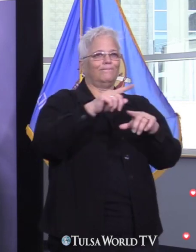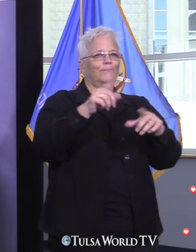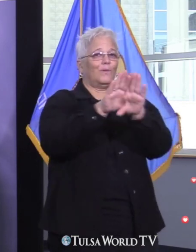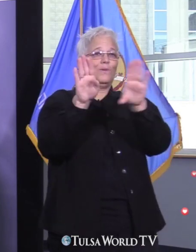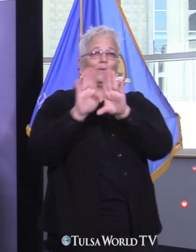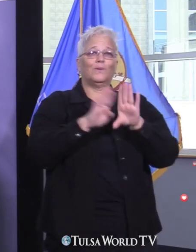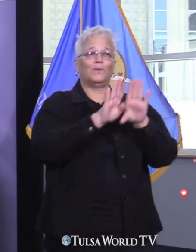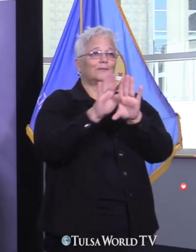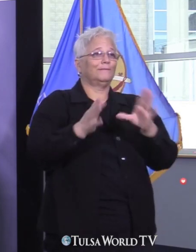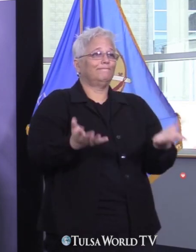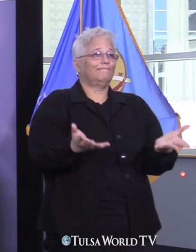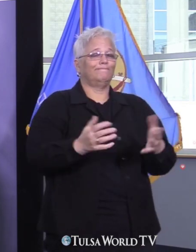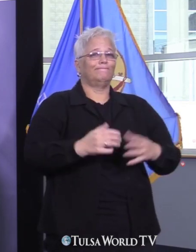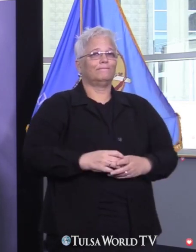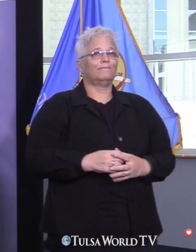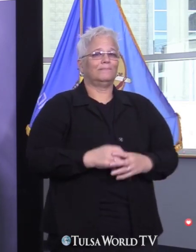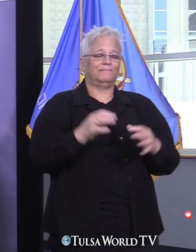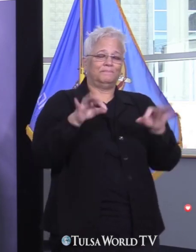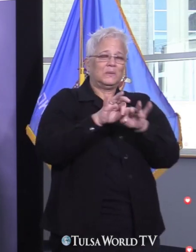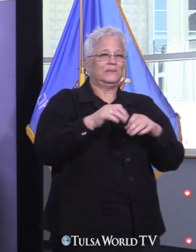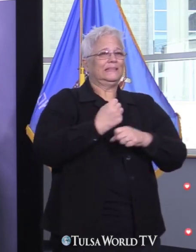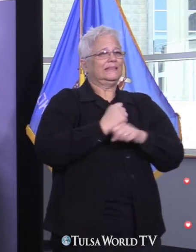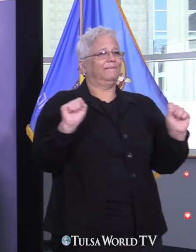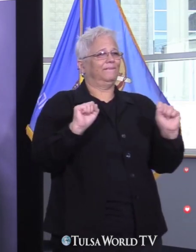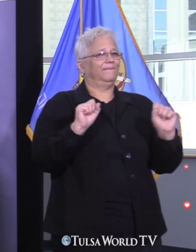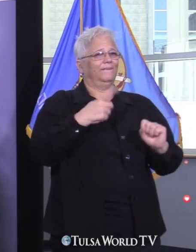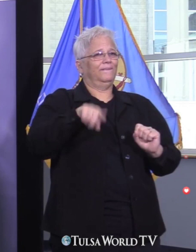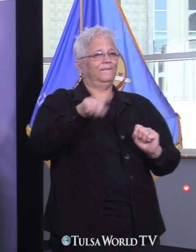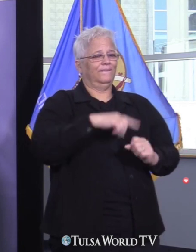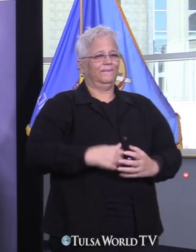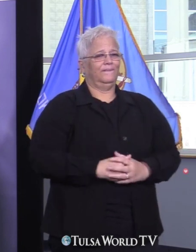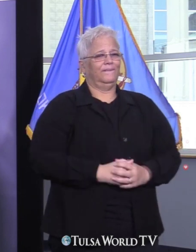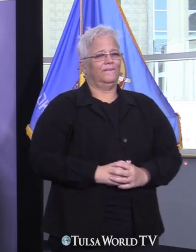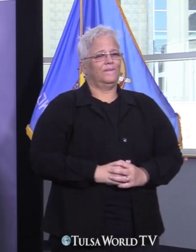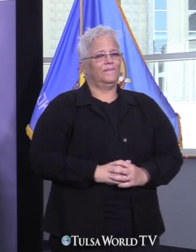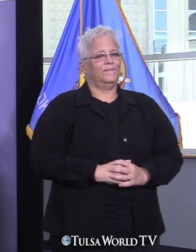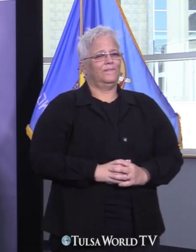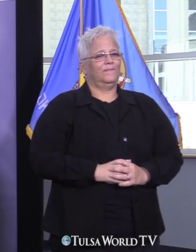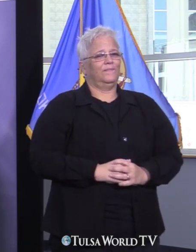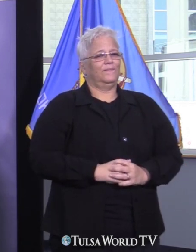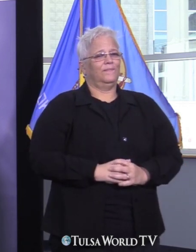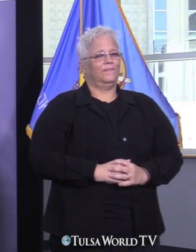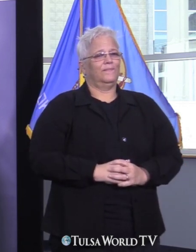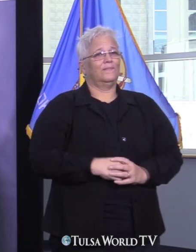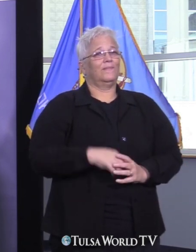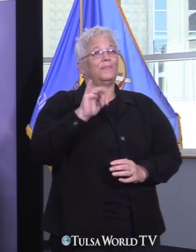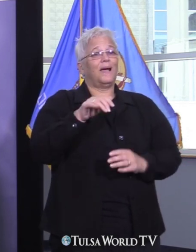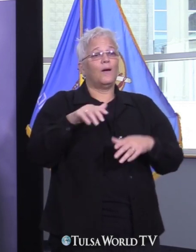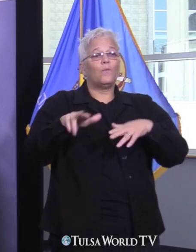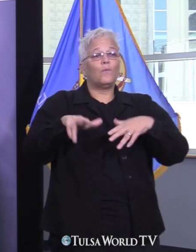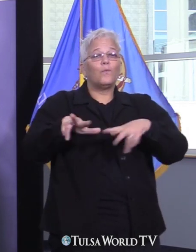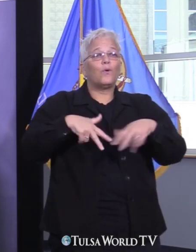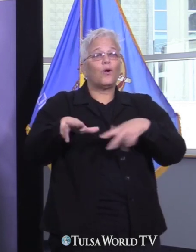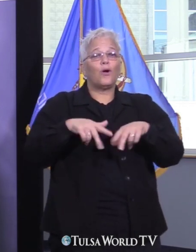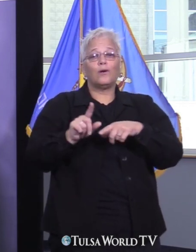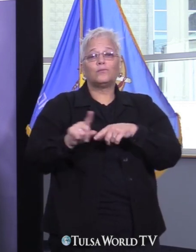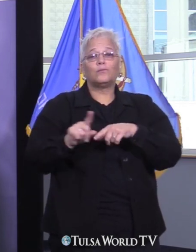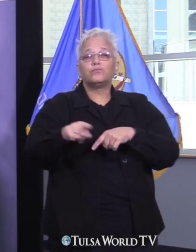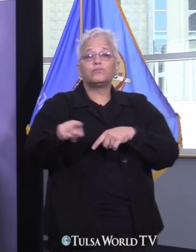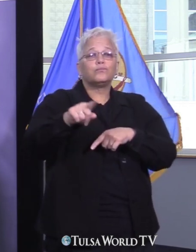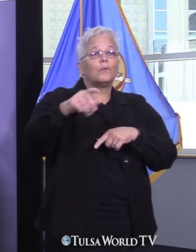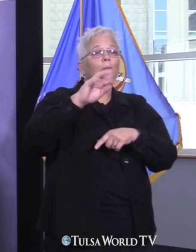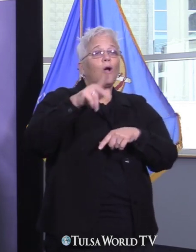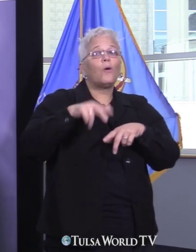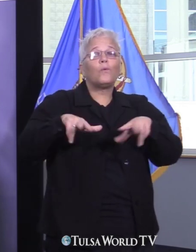be well how are we enforcing closures of playgrounds things like that. You know we're not going to assign Tulsa police